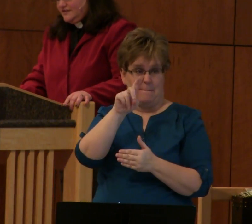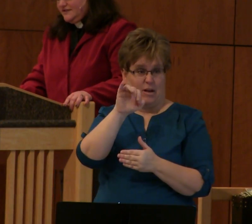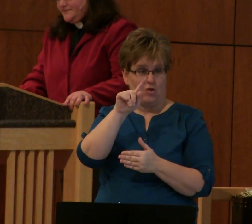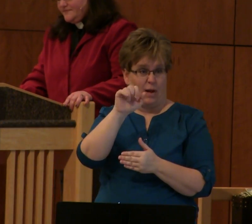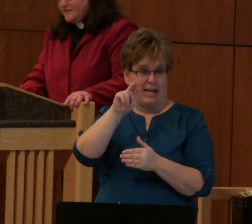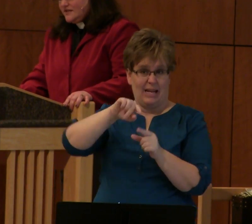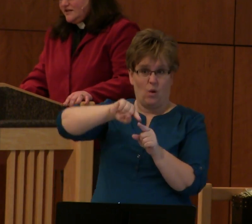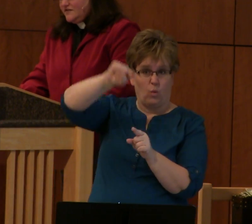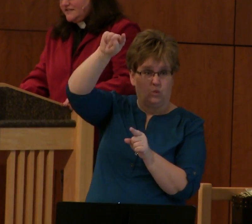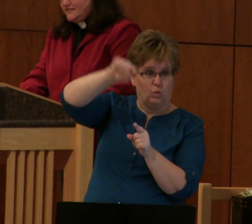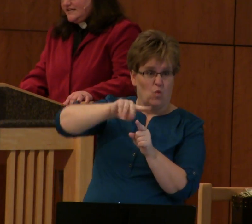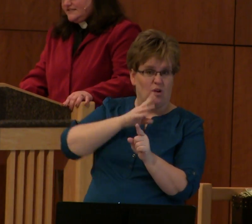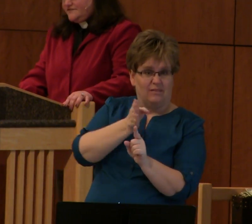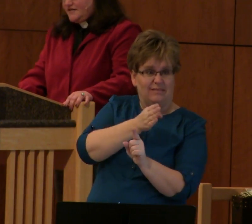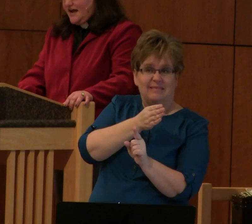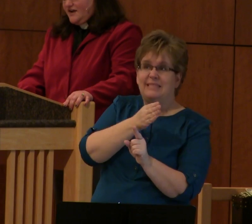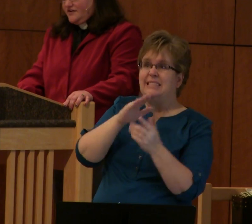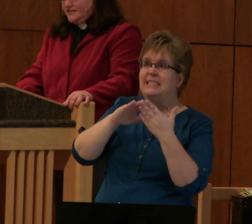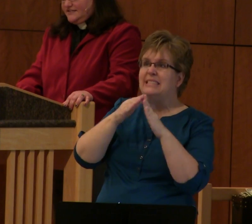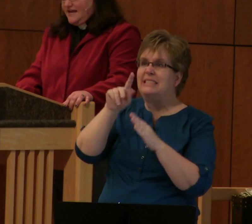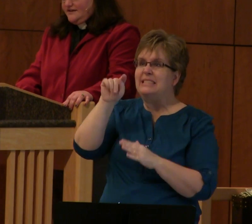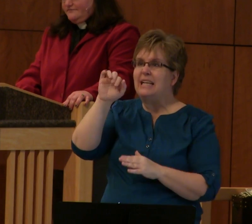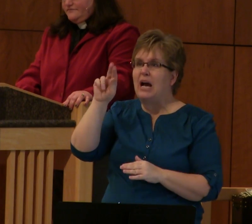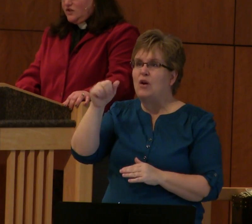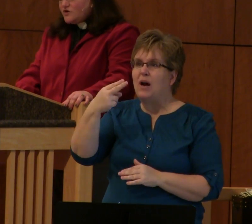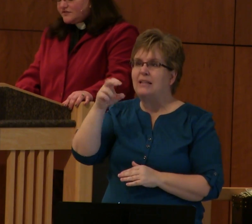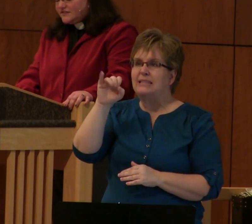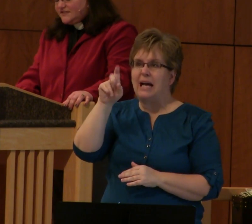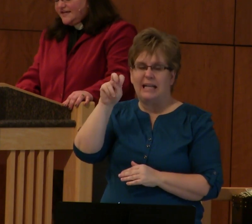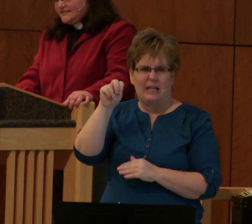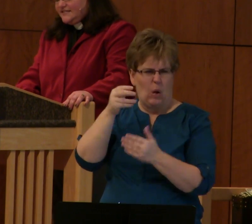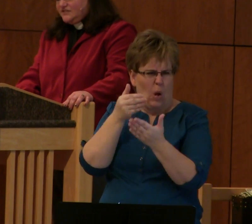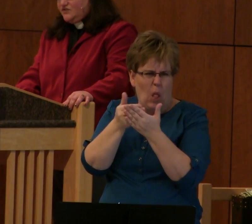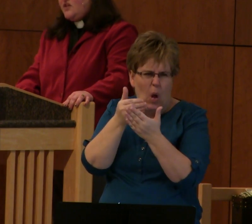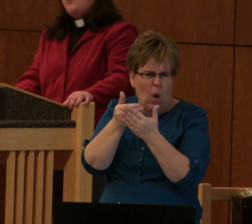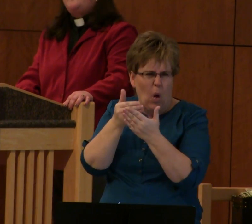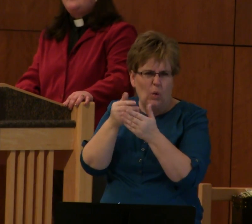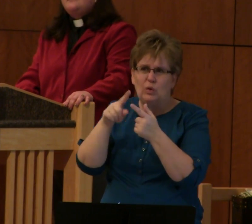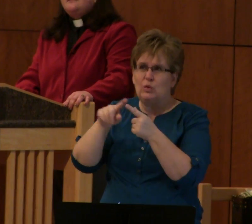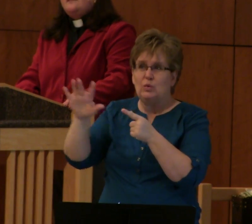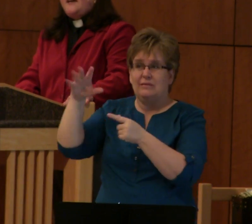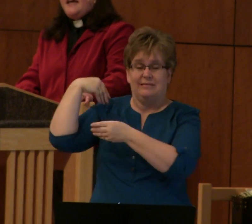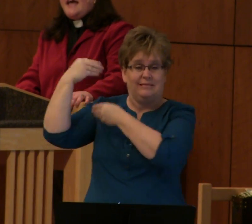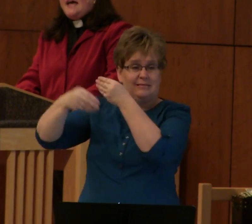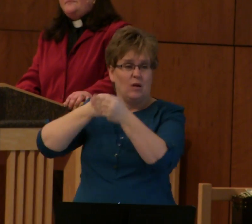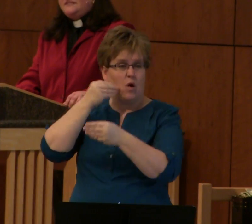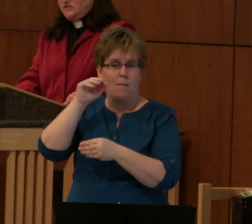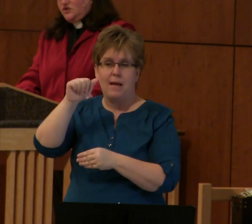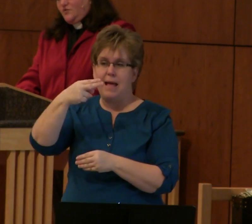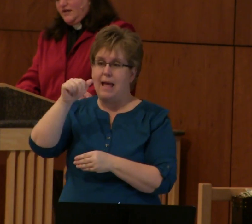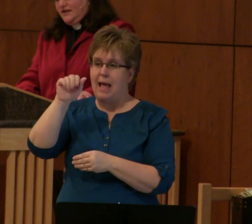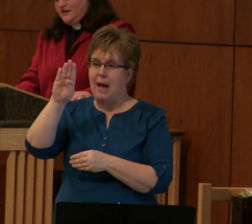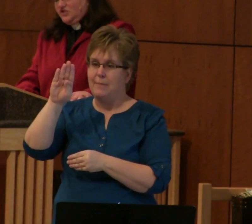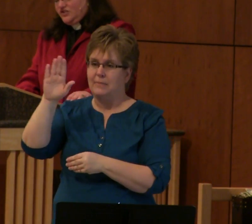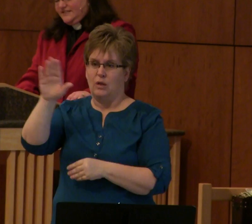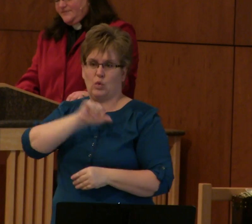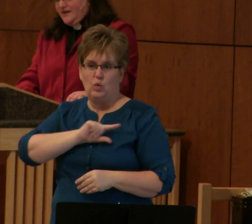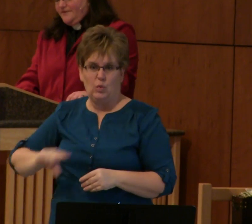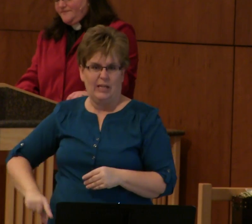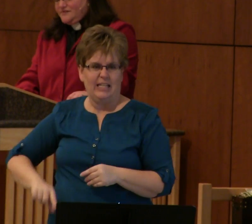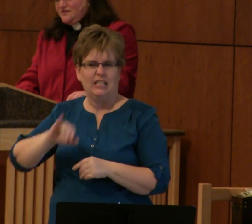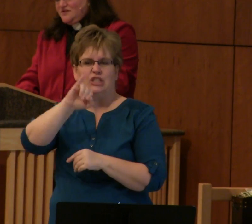coast, near the cities of Tyre and Sidon, close to the ancestral home of Ahab's queen